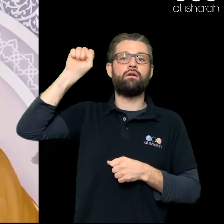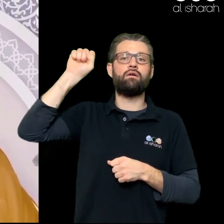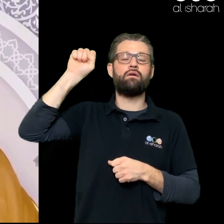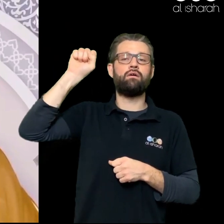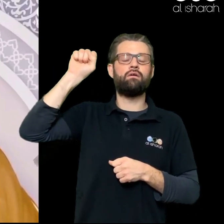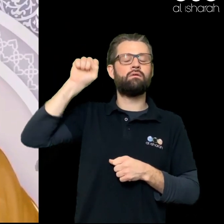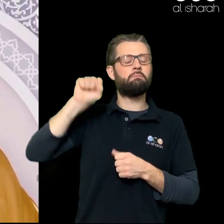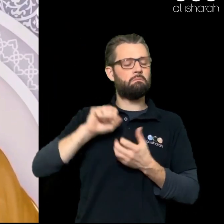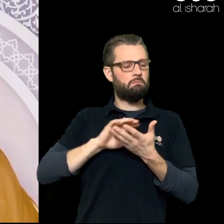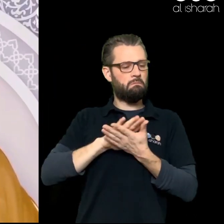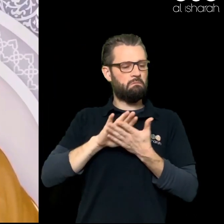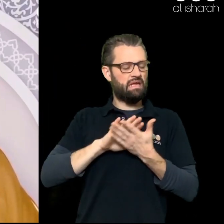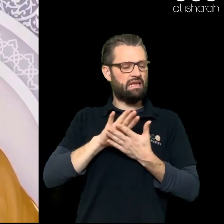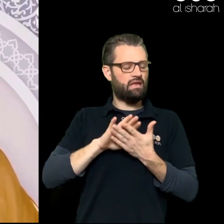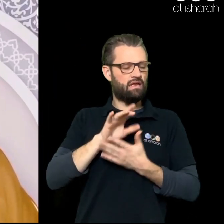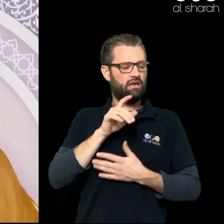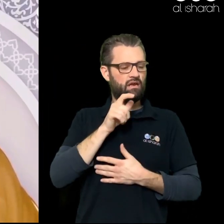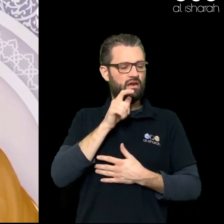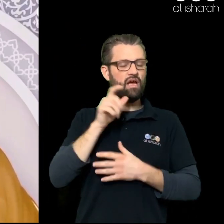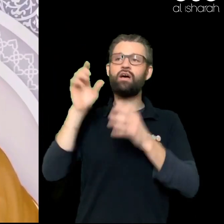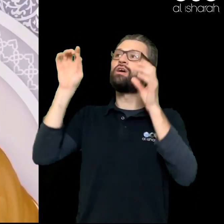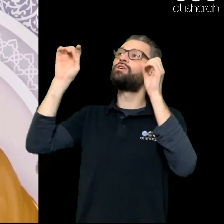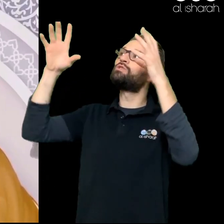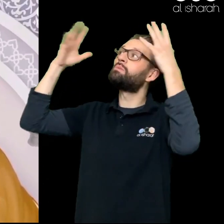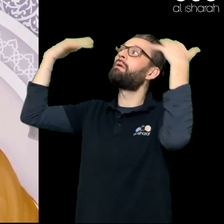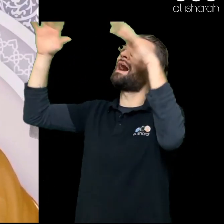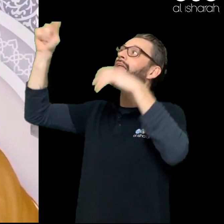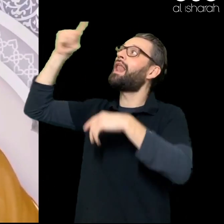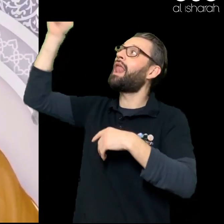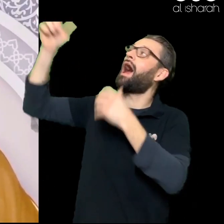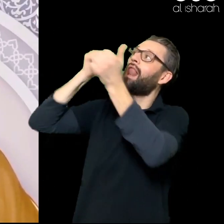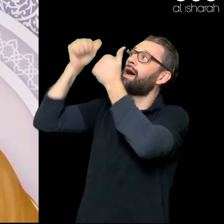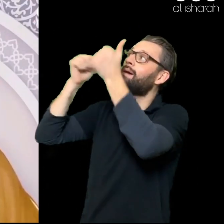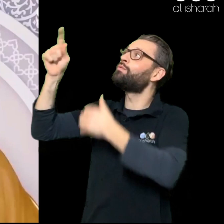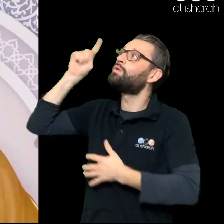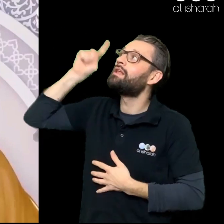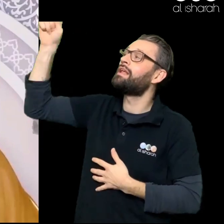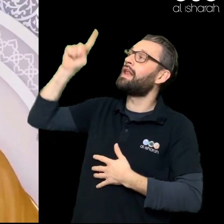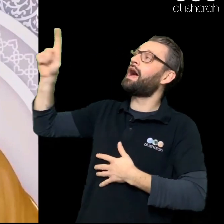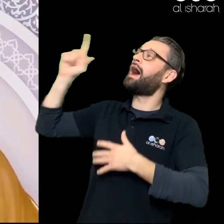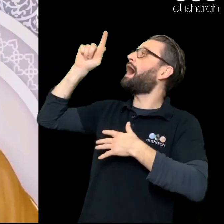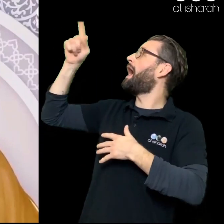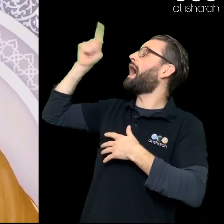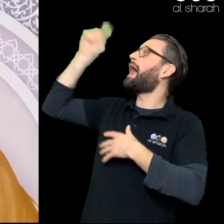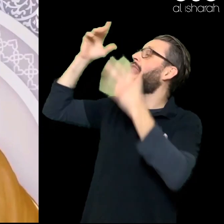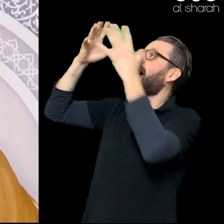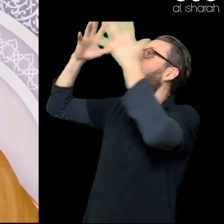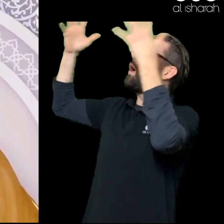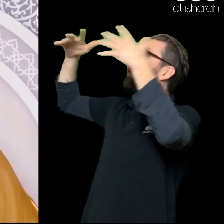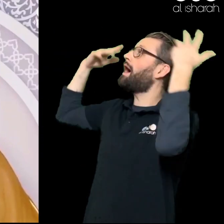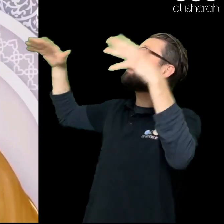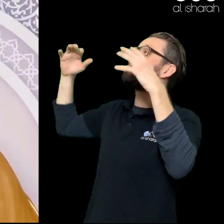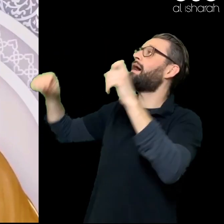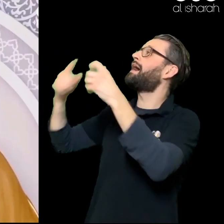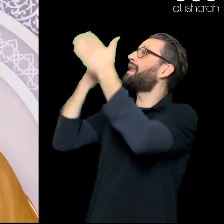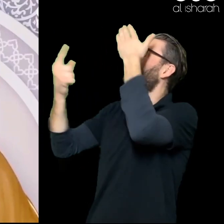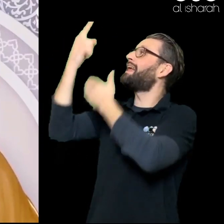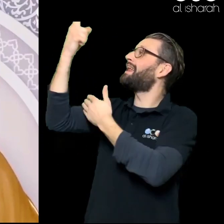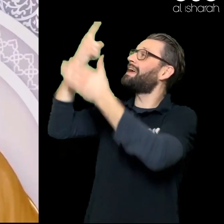worship besides Allah Allah is the greatest Repeating these words Yes That is part of the remembrance of Allah But